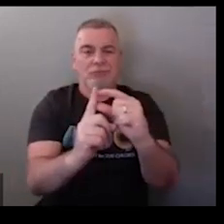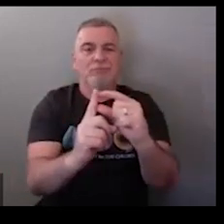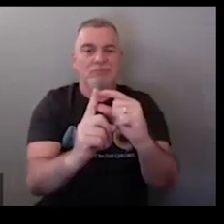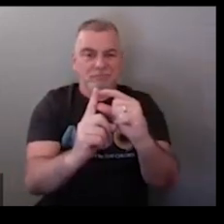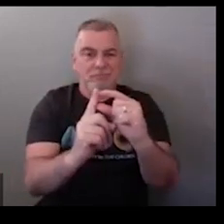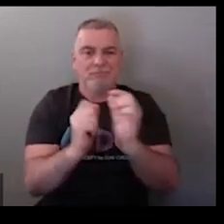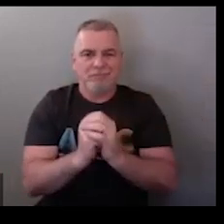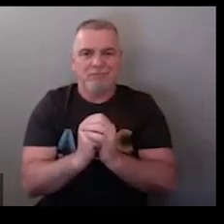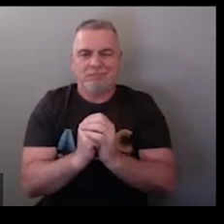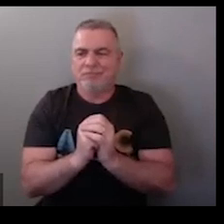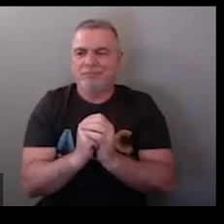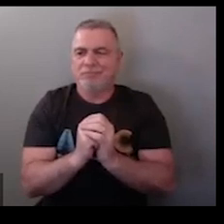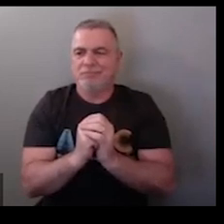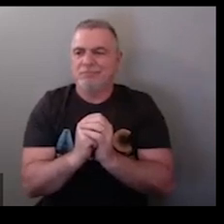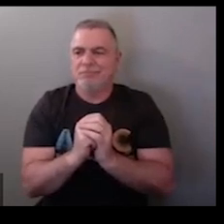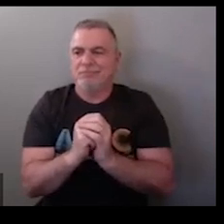g hand shape and put them together